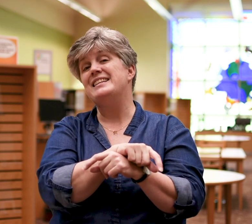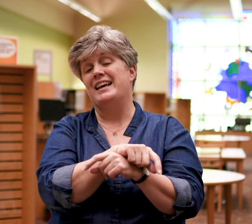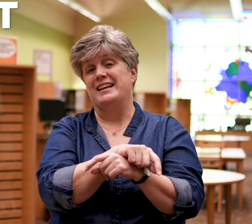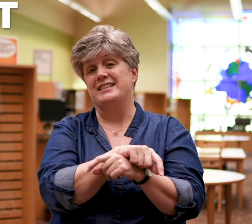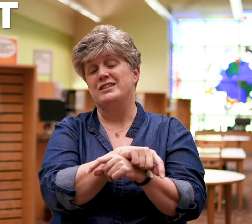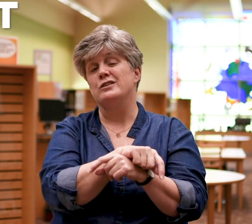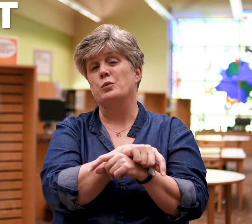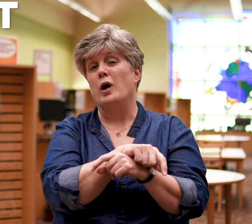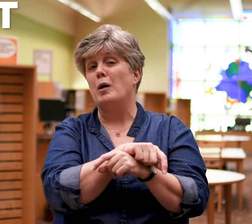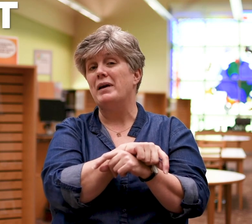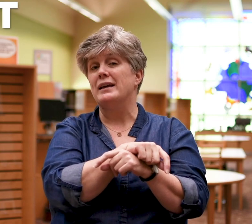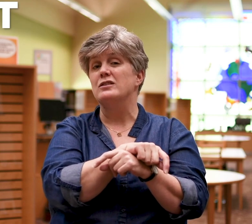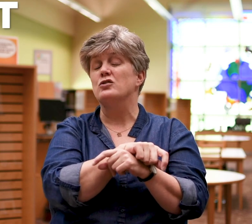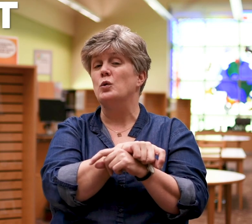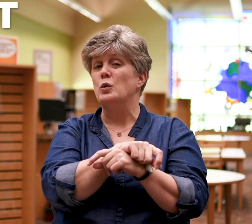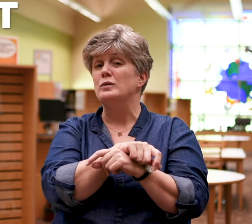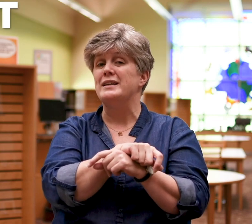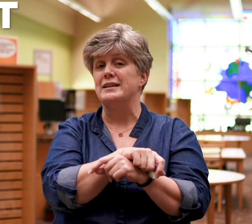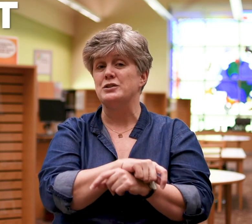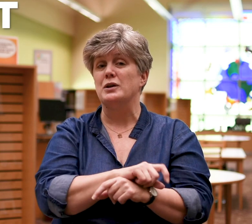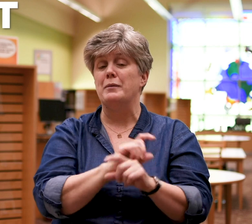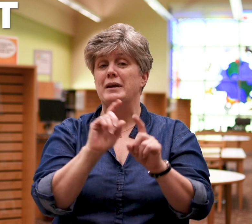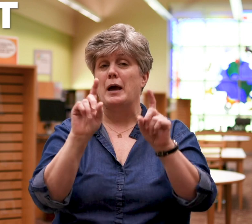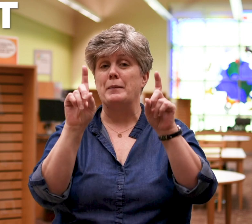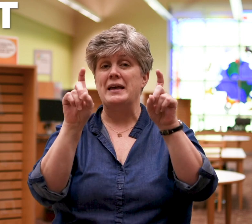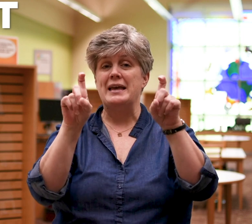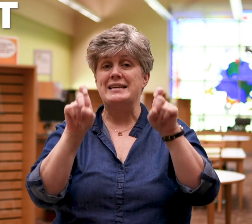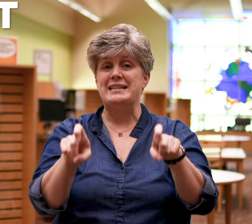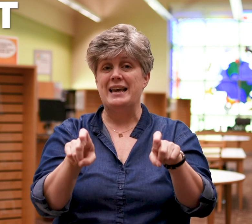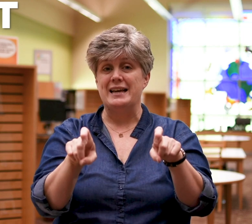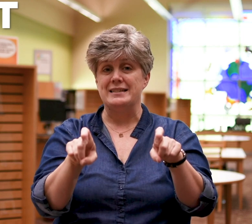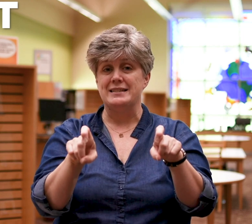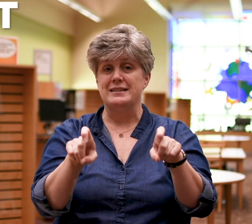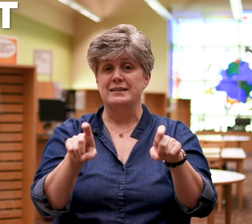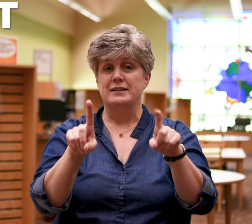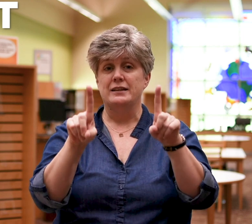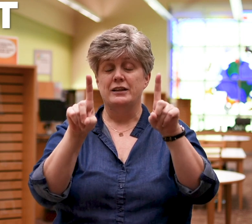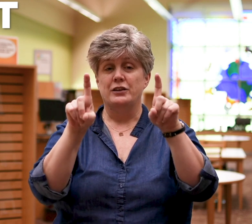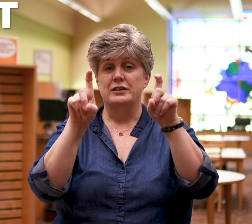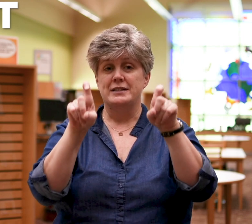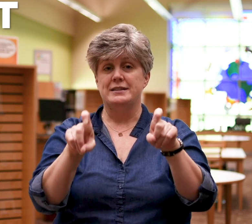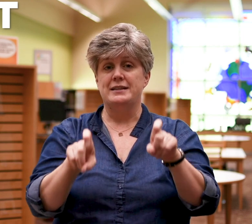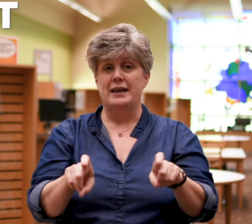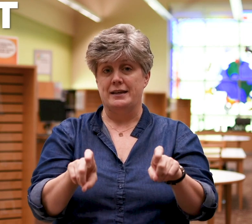test since we're all back in school tests are coming up test test